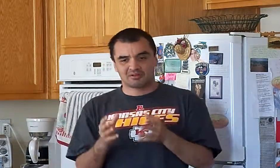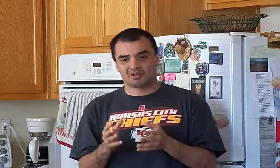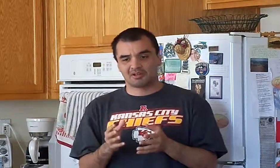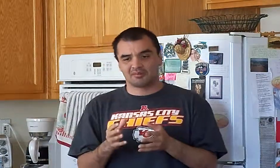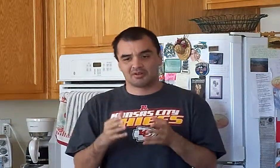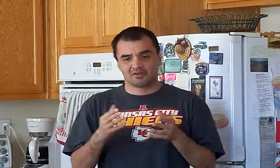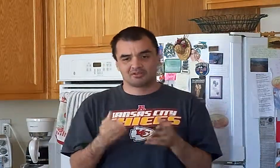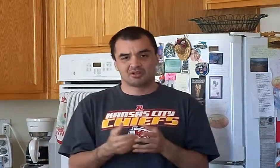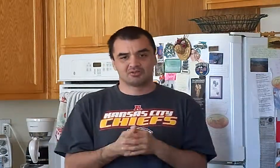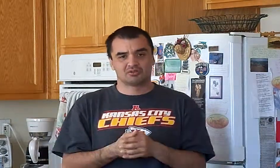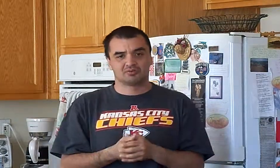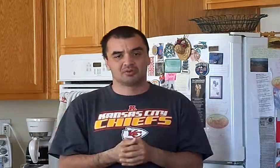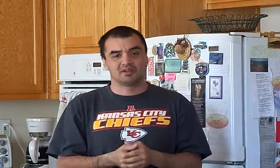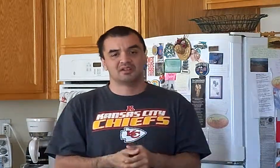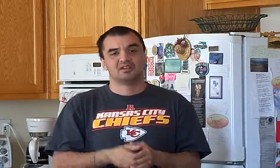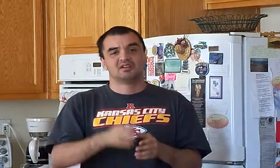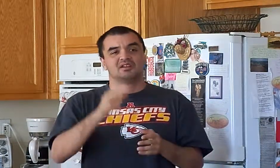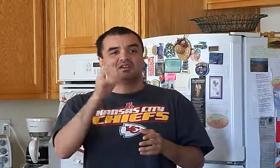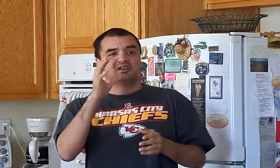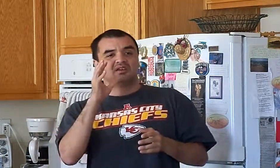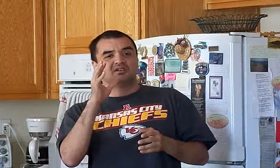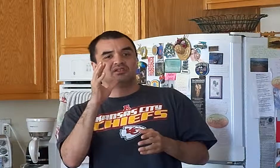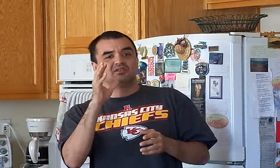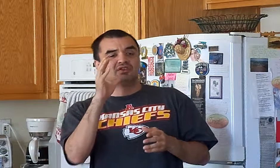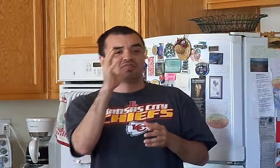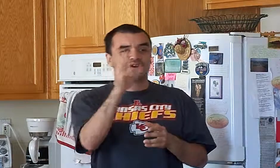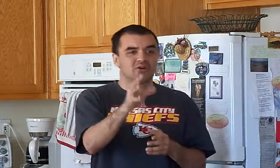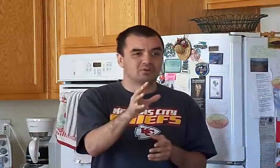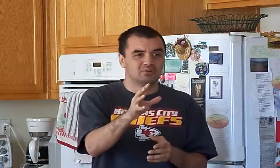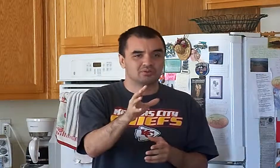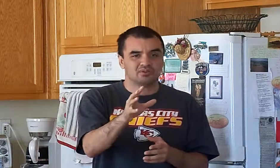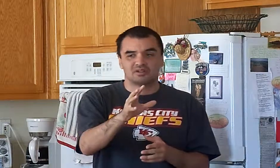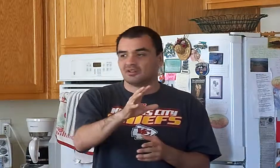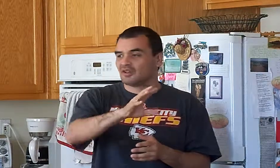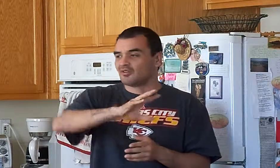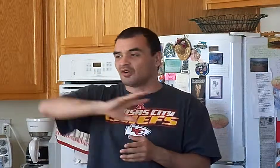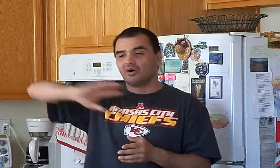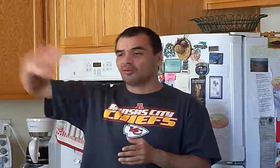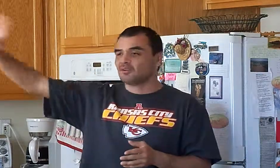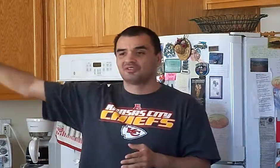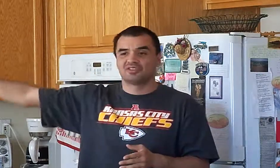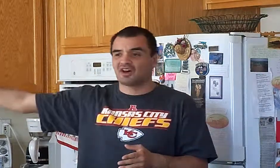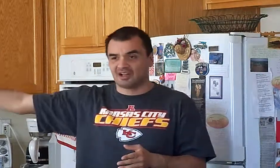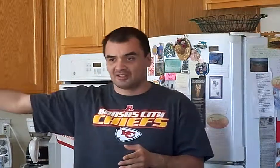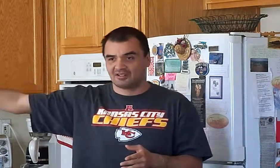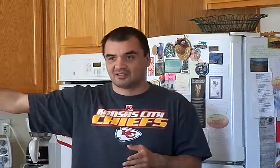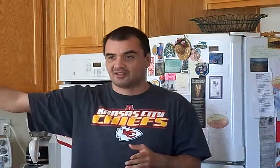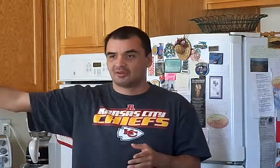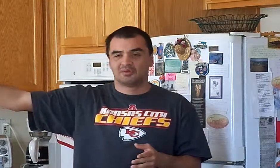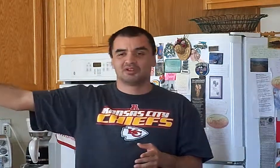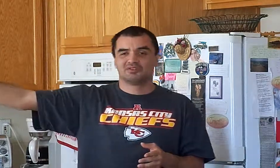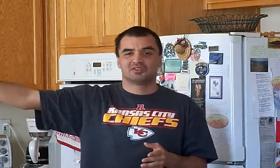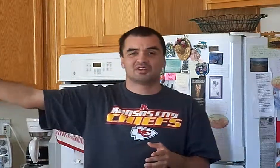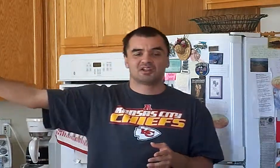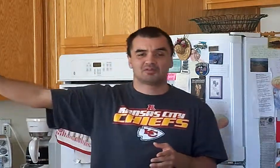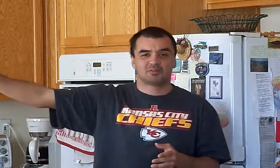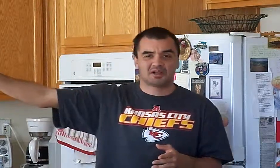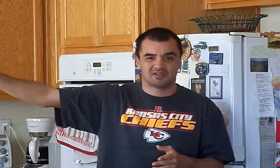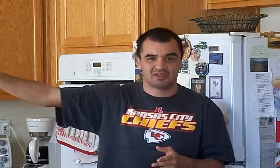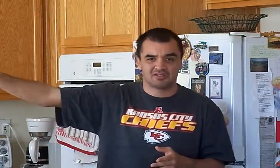talking about in a strange sort of way is for those that have always thought the reason for Sally's robotization